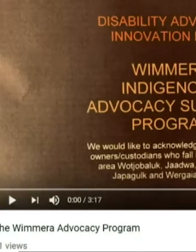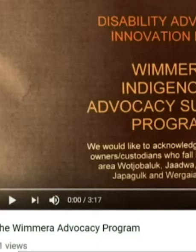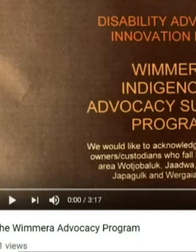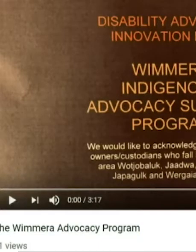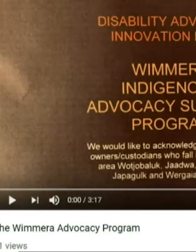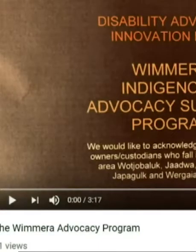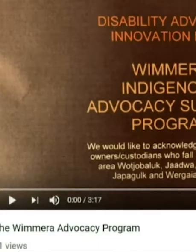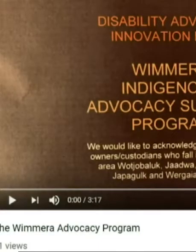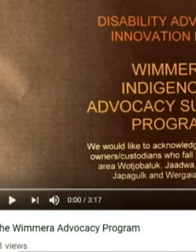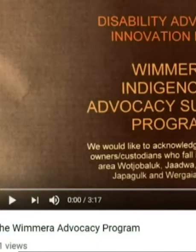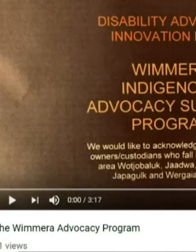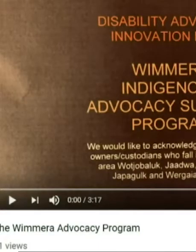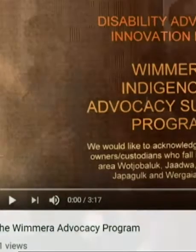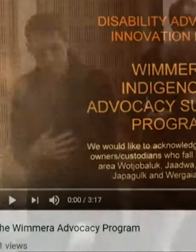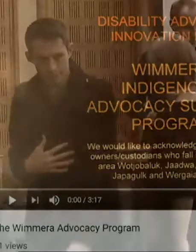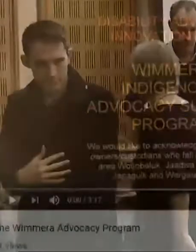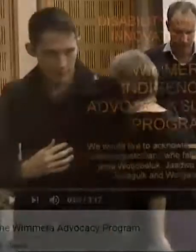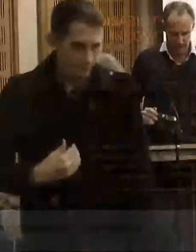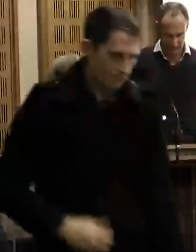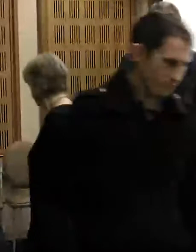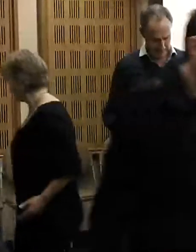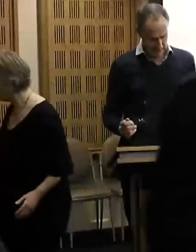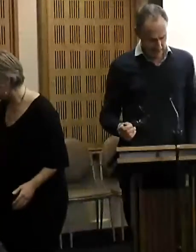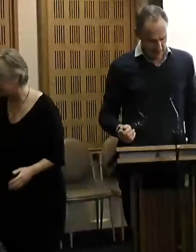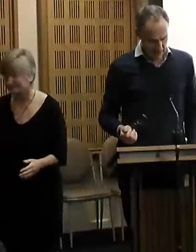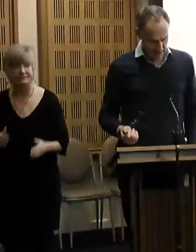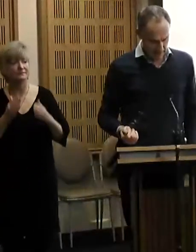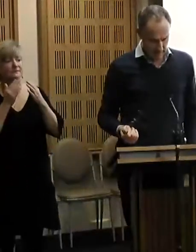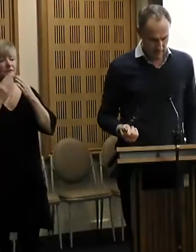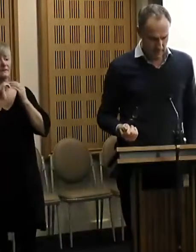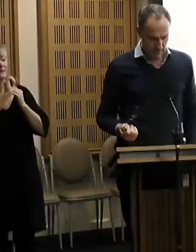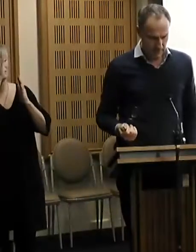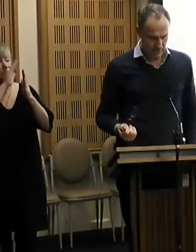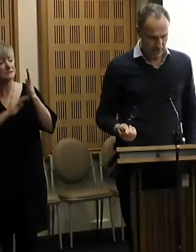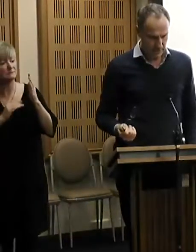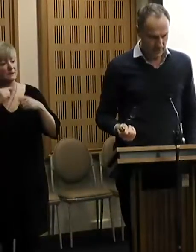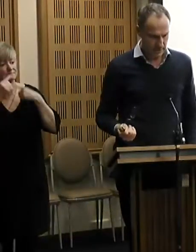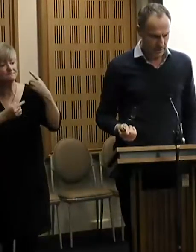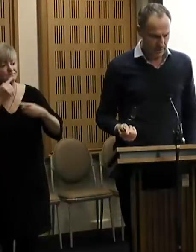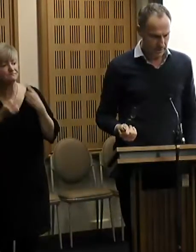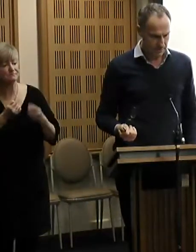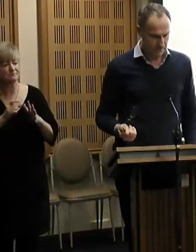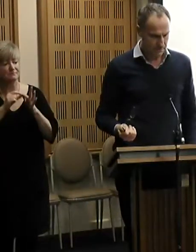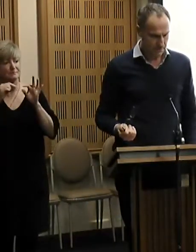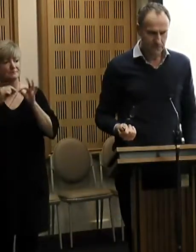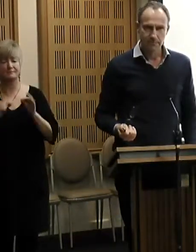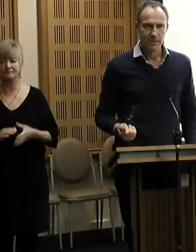So thanks Deb for sharing all your experiences. And I really noticed the